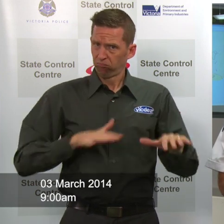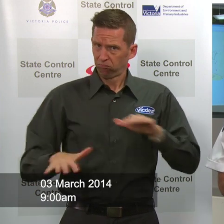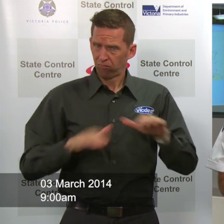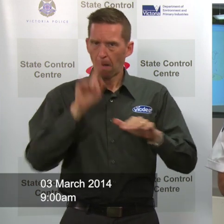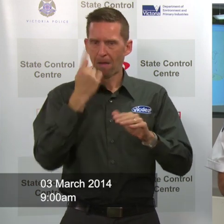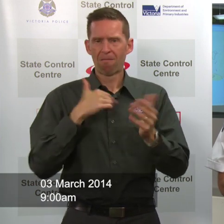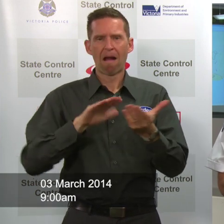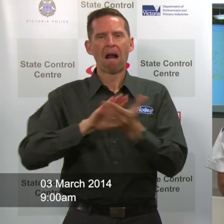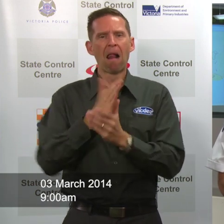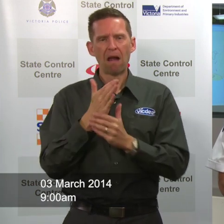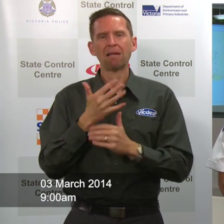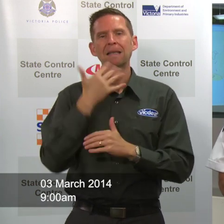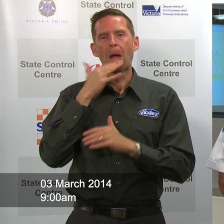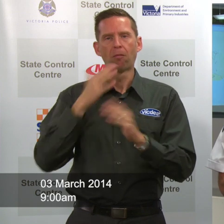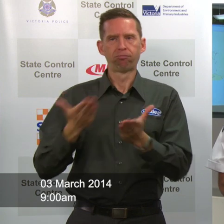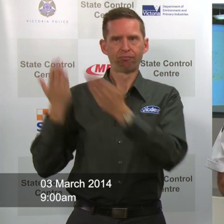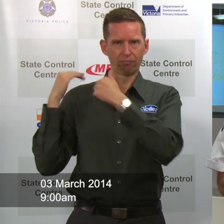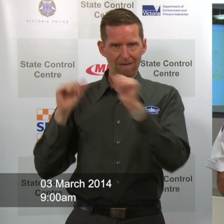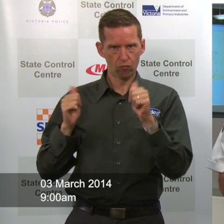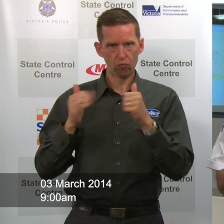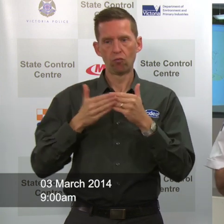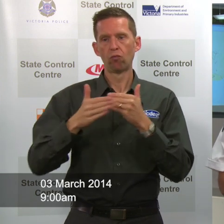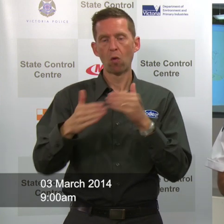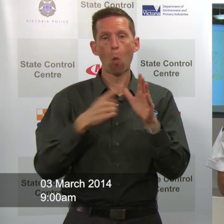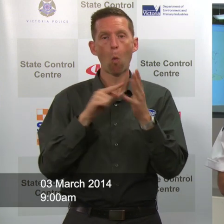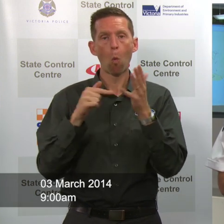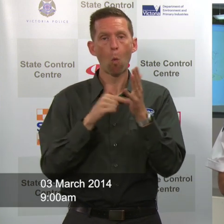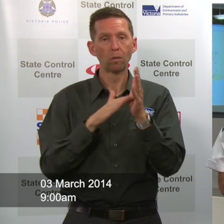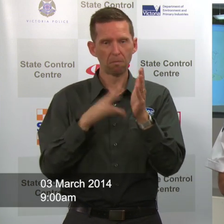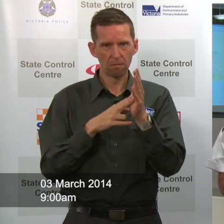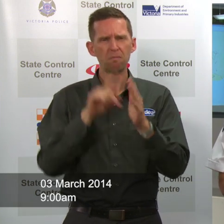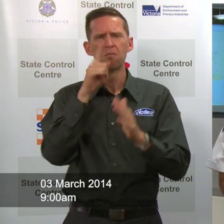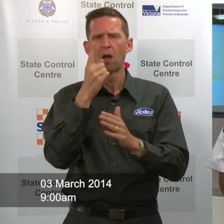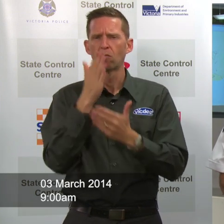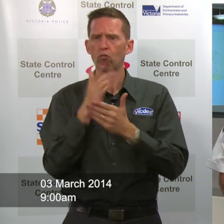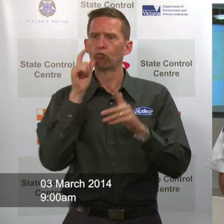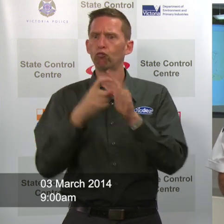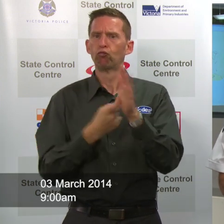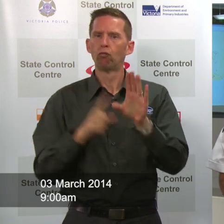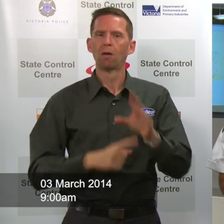behind us and we've moved into a new season with autumn in front of us but a very dry autumn.